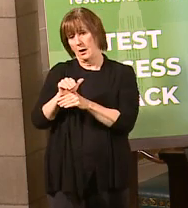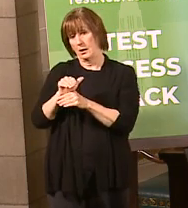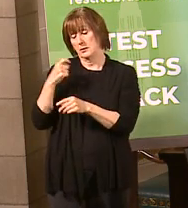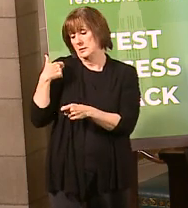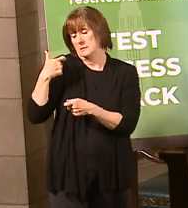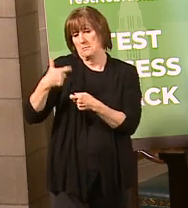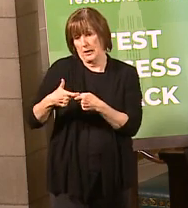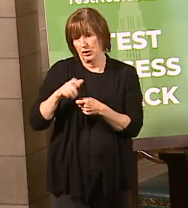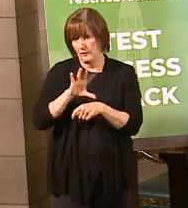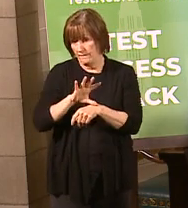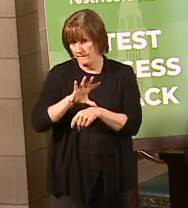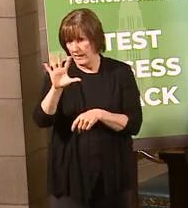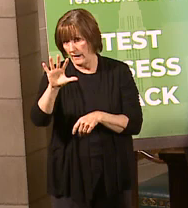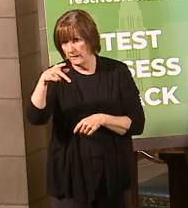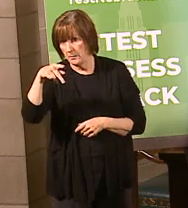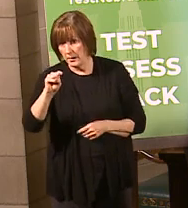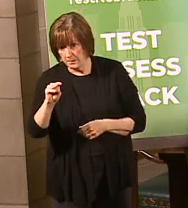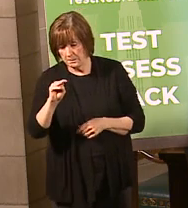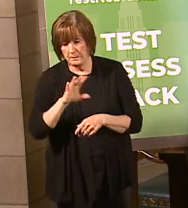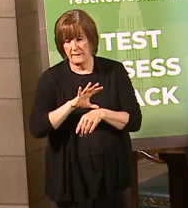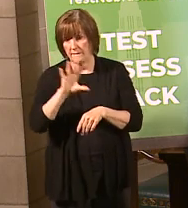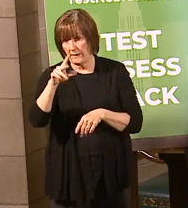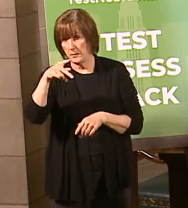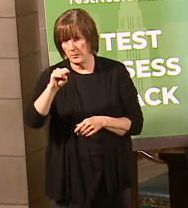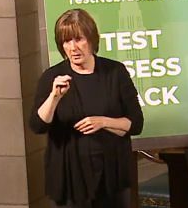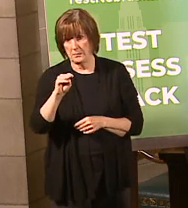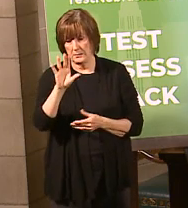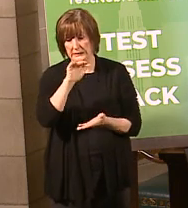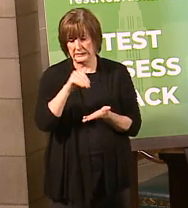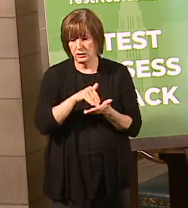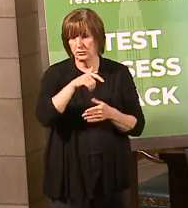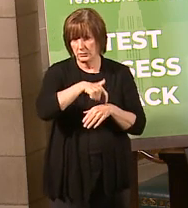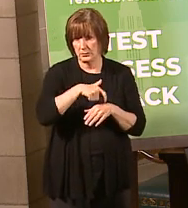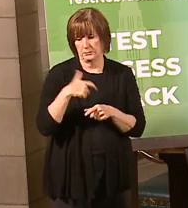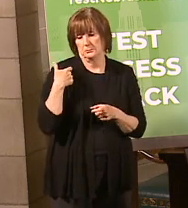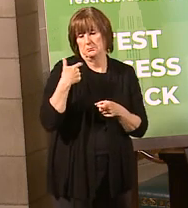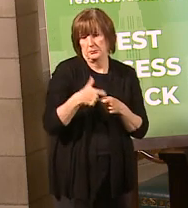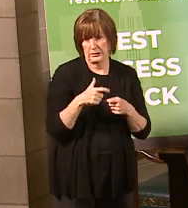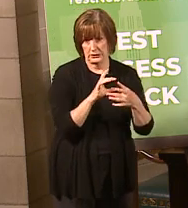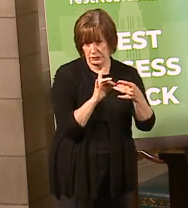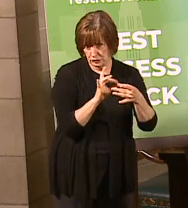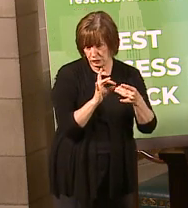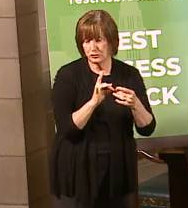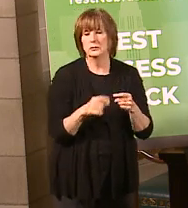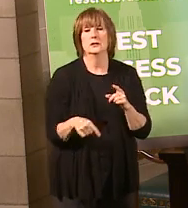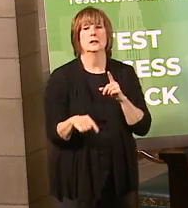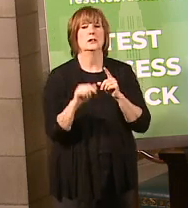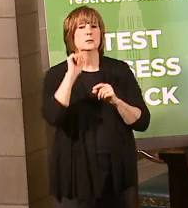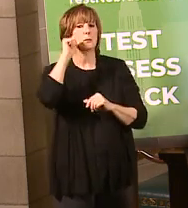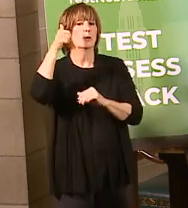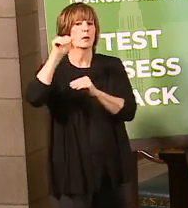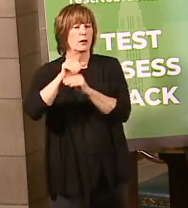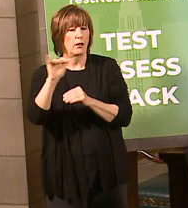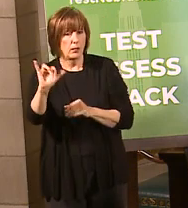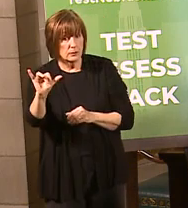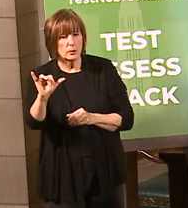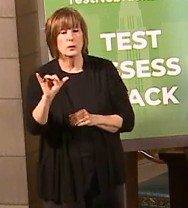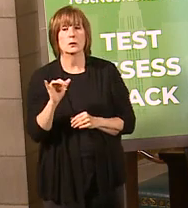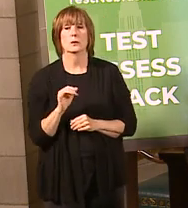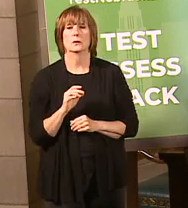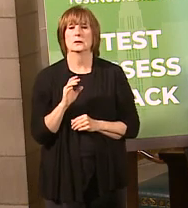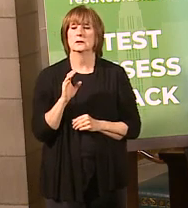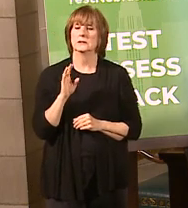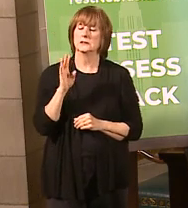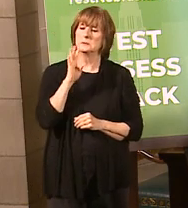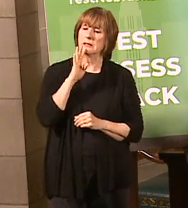p.m., so our 5 p.m. Central Time Spanish briefing, Spanish language. Also tomorrow night will be the Speaking of